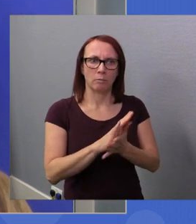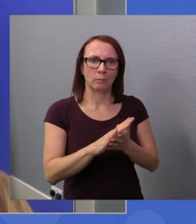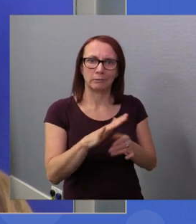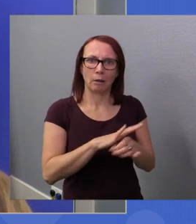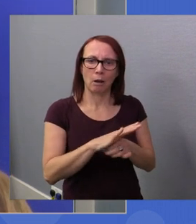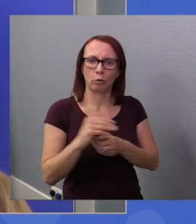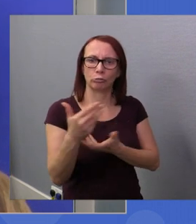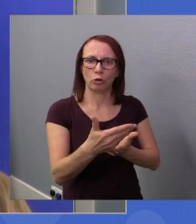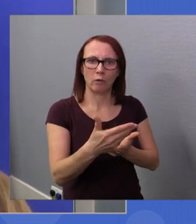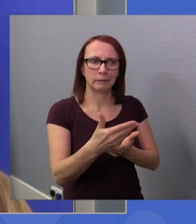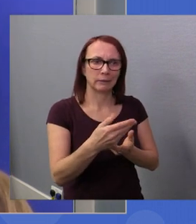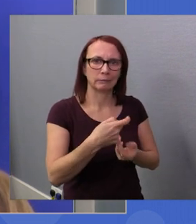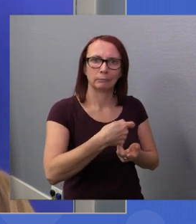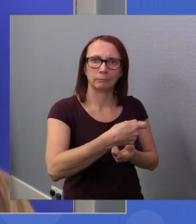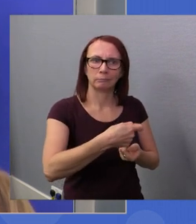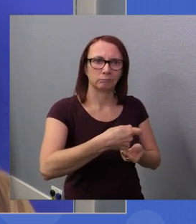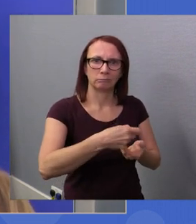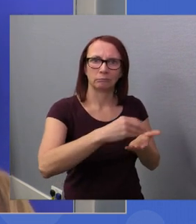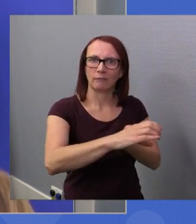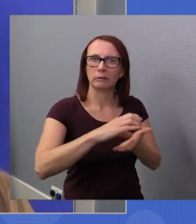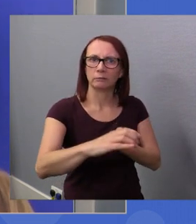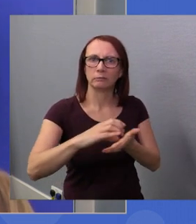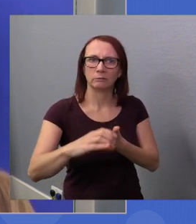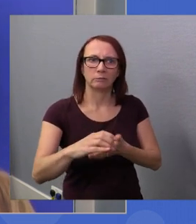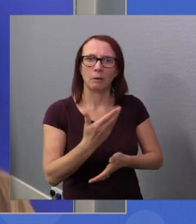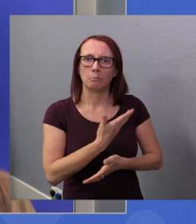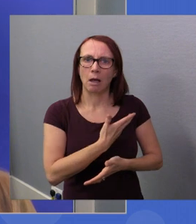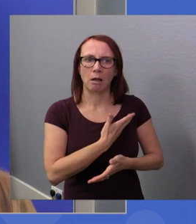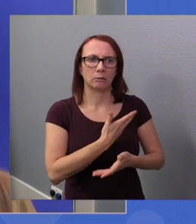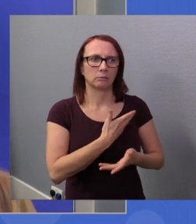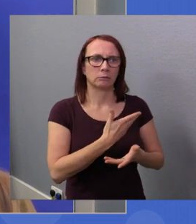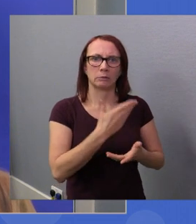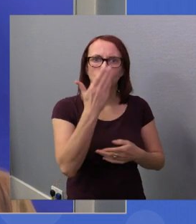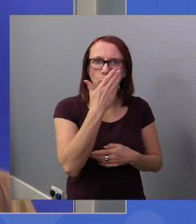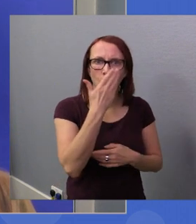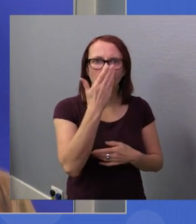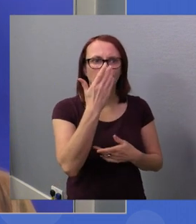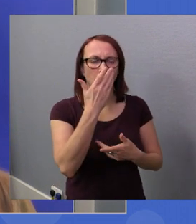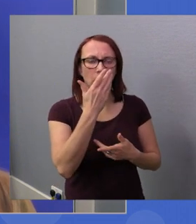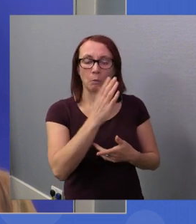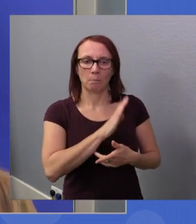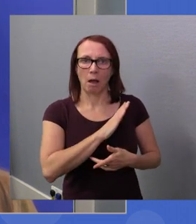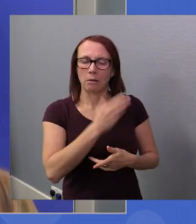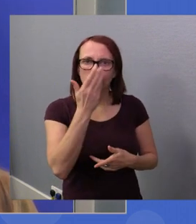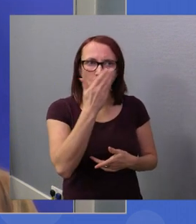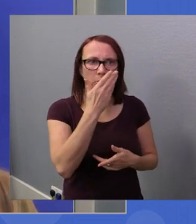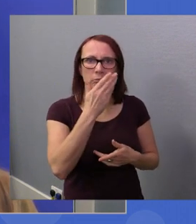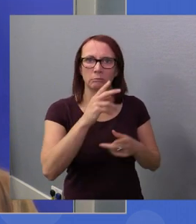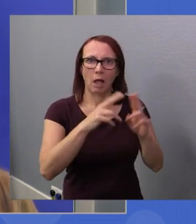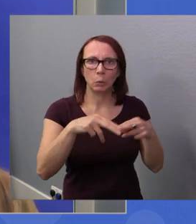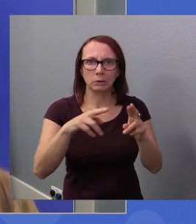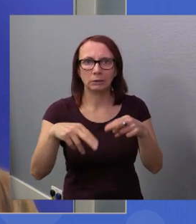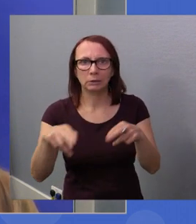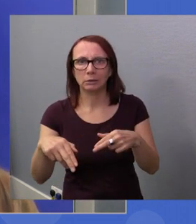parks, schools, local communities and put it into the community elsewhere and also could release tax burden for households whose properties